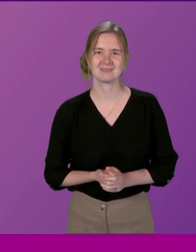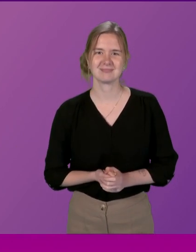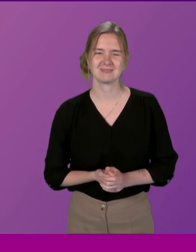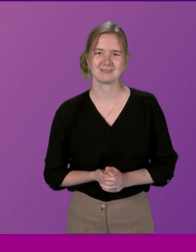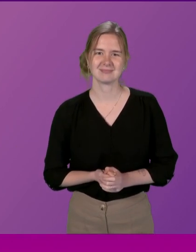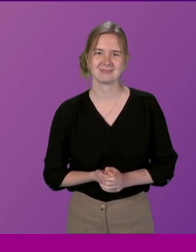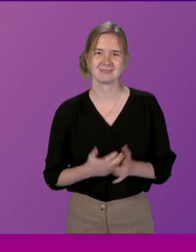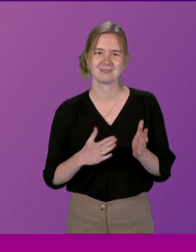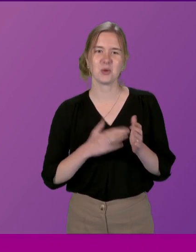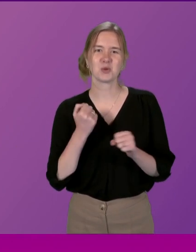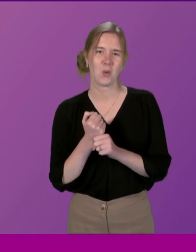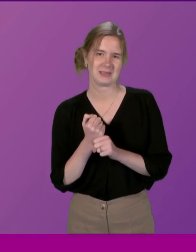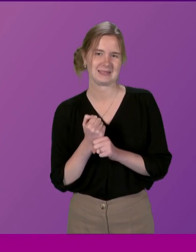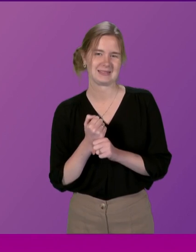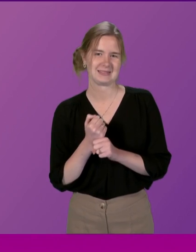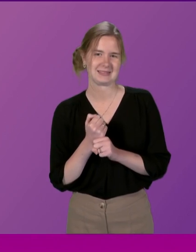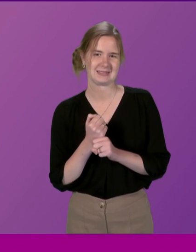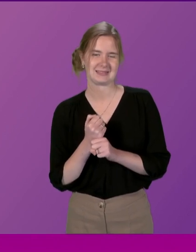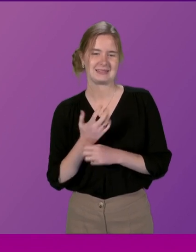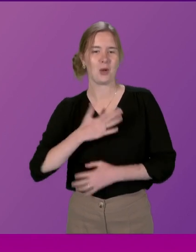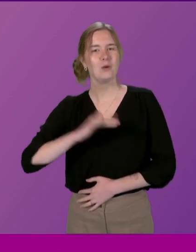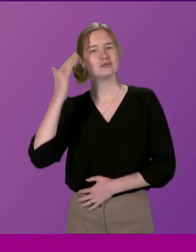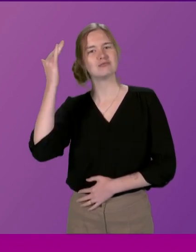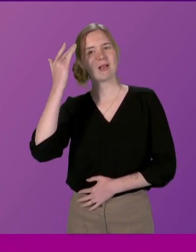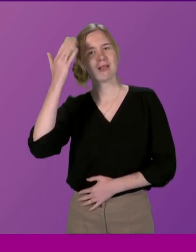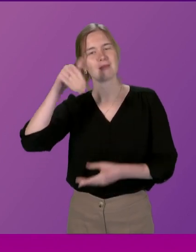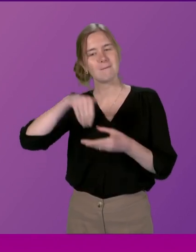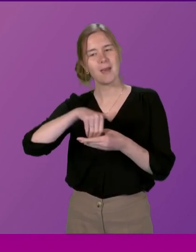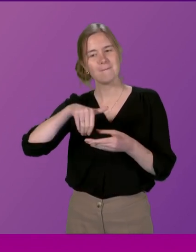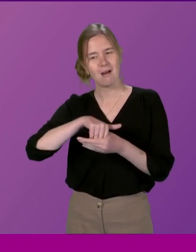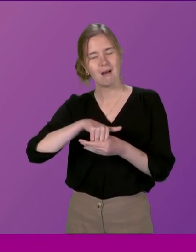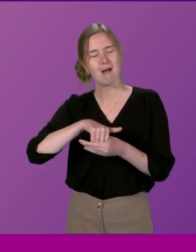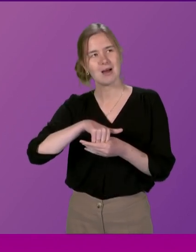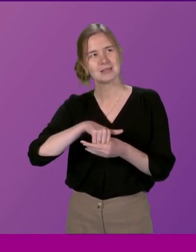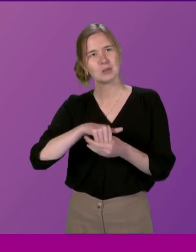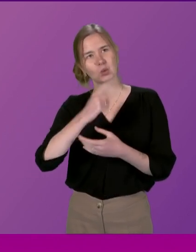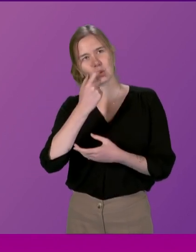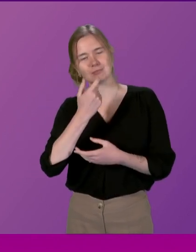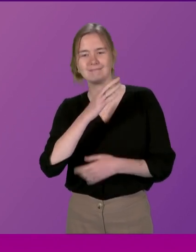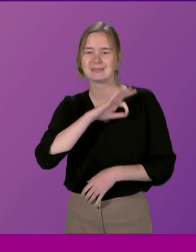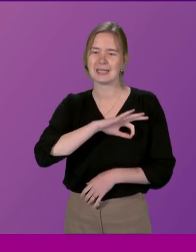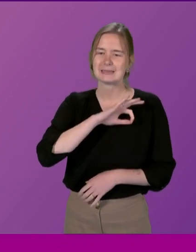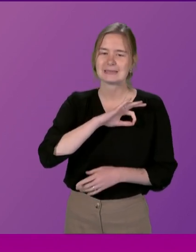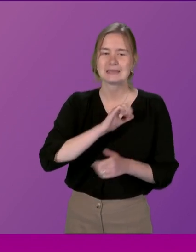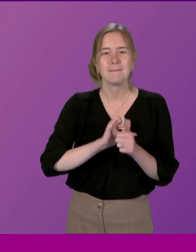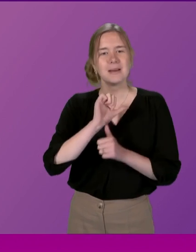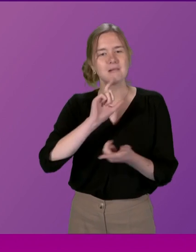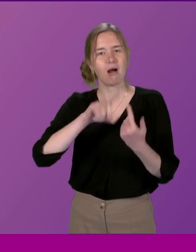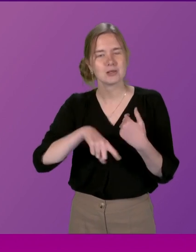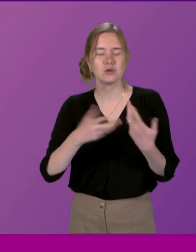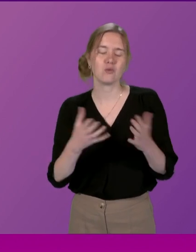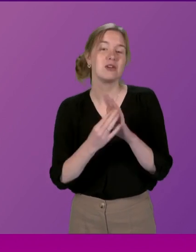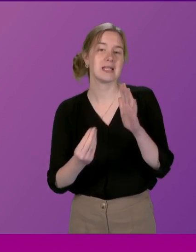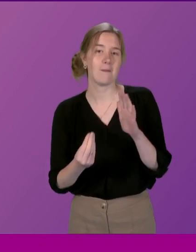I would just like to reflect on how members might gain a better answer So for